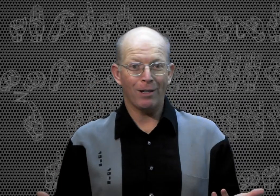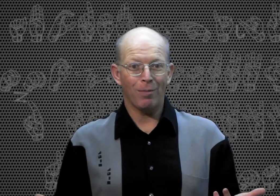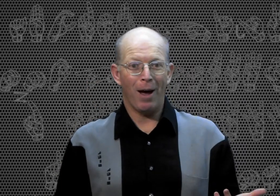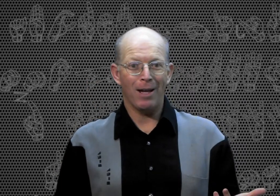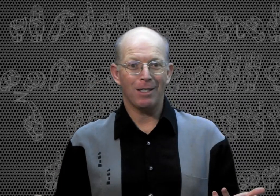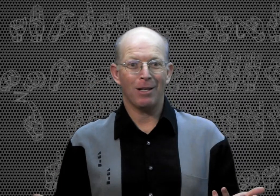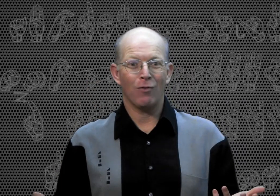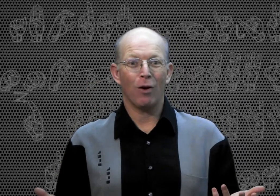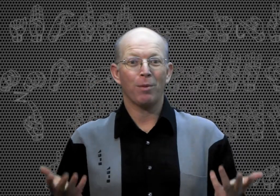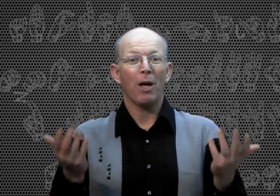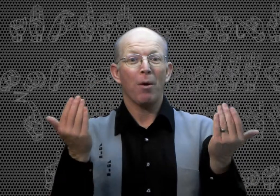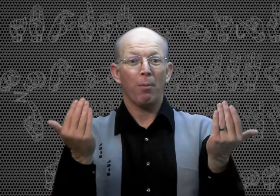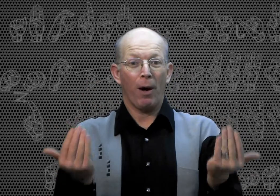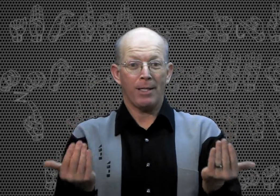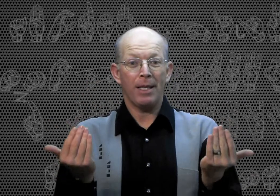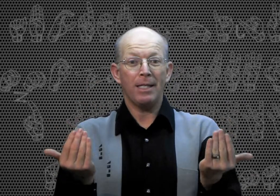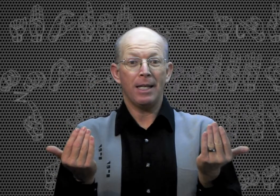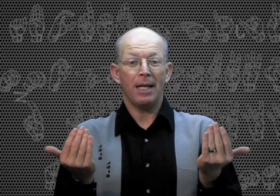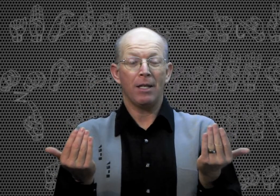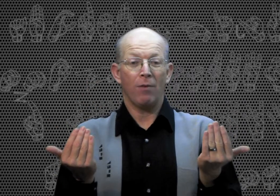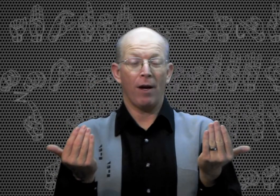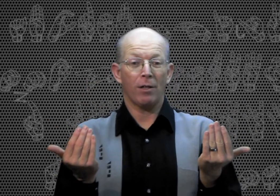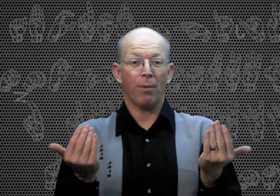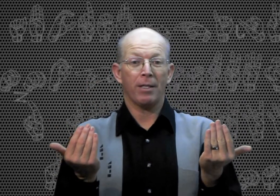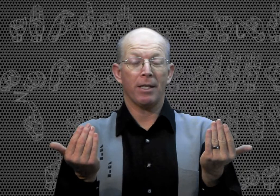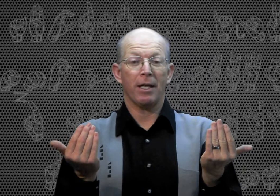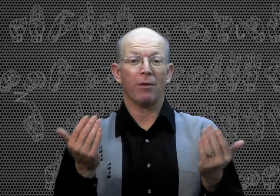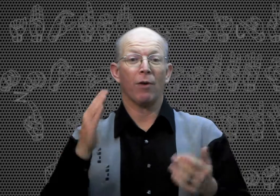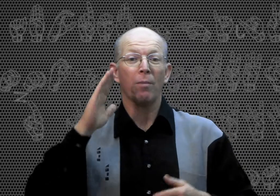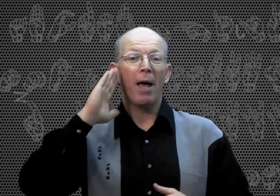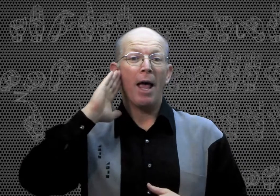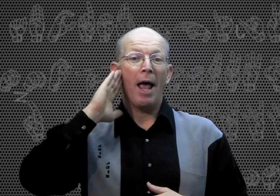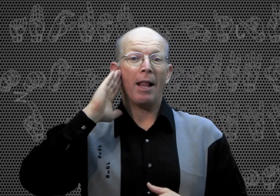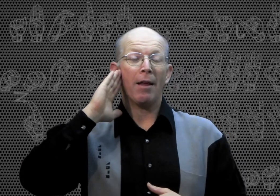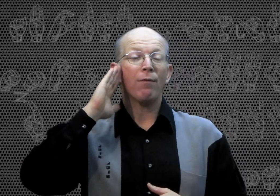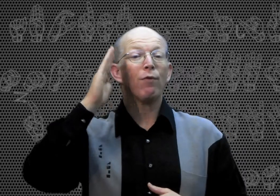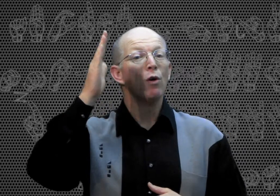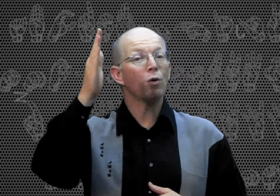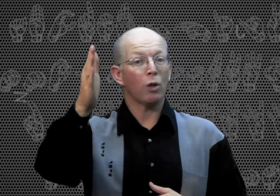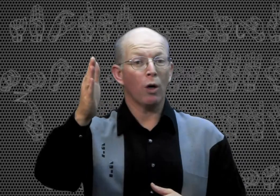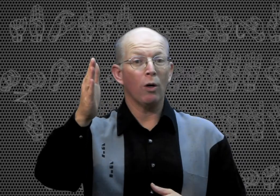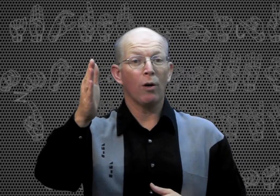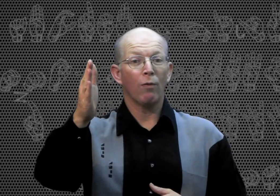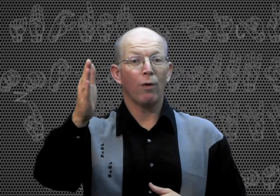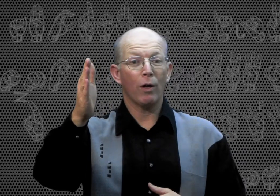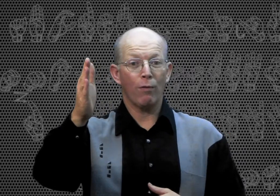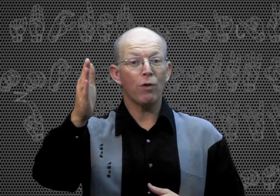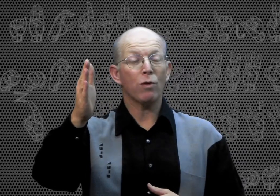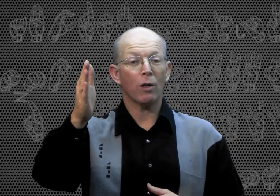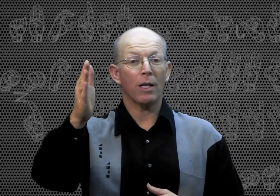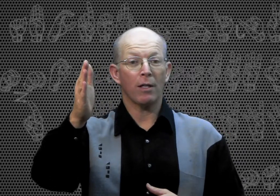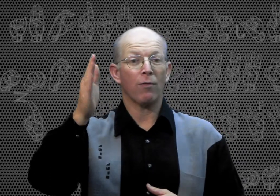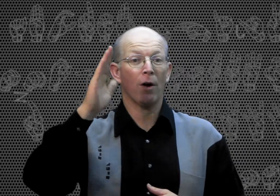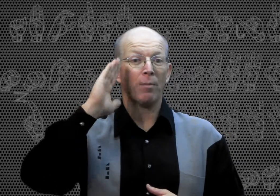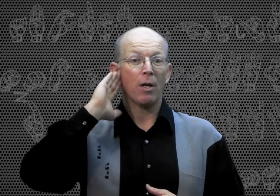got your past tense verbs. Present, you've got your present tense verb. And then future for your future tense verbs.